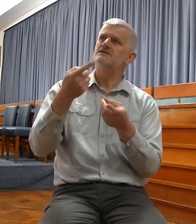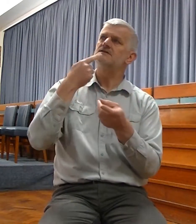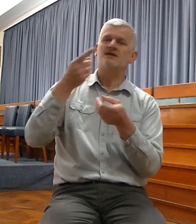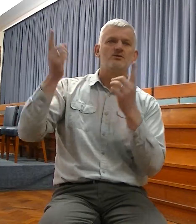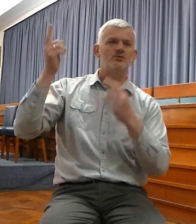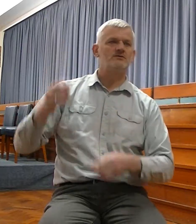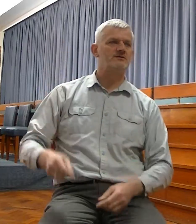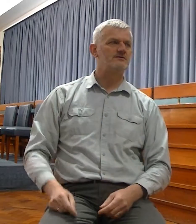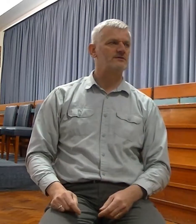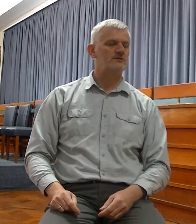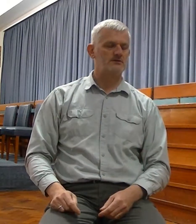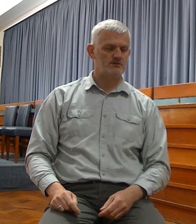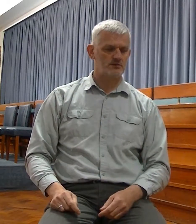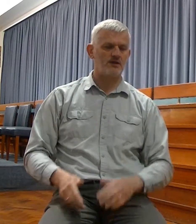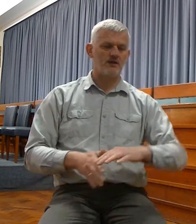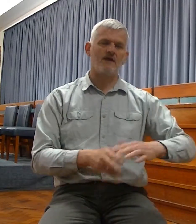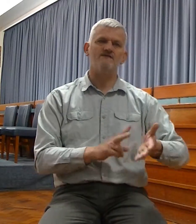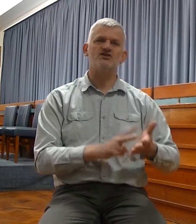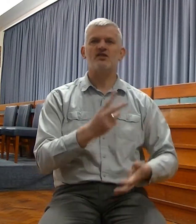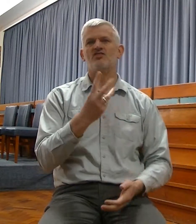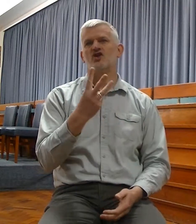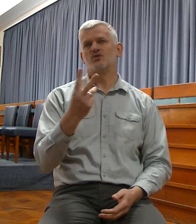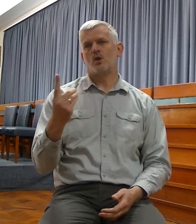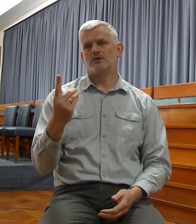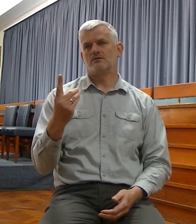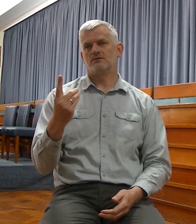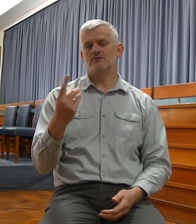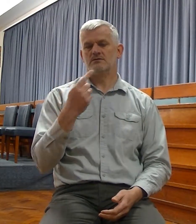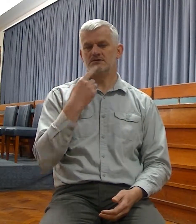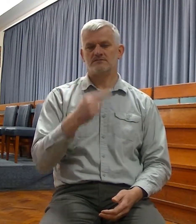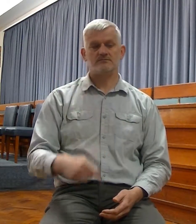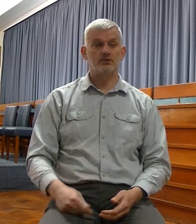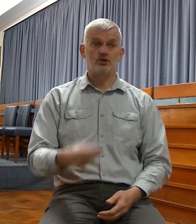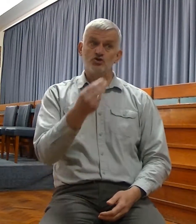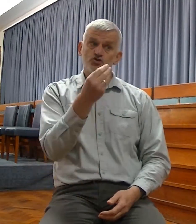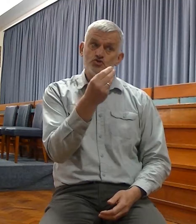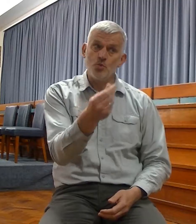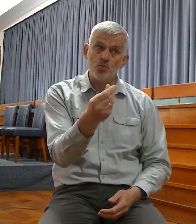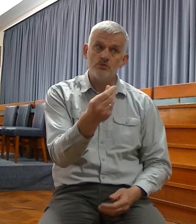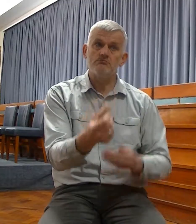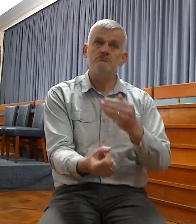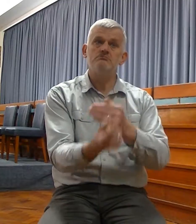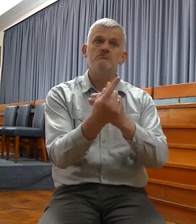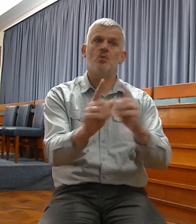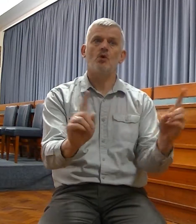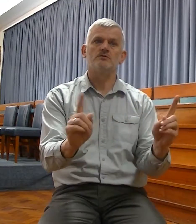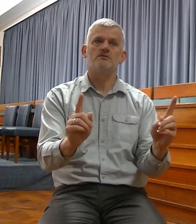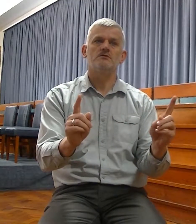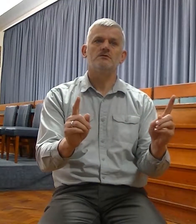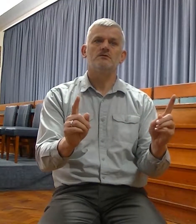And reading from verse 31, Behold, the days come, said the Lord, that I will make a